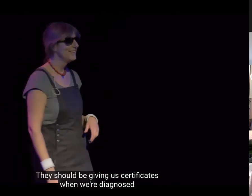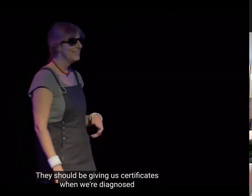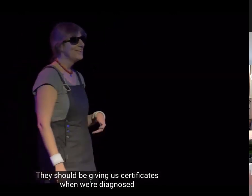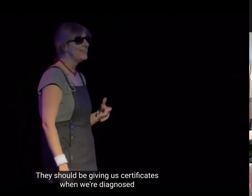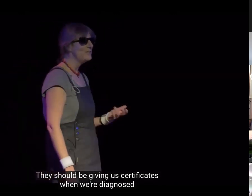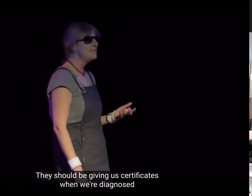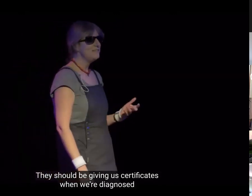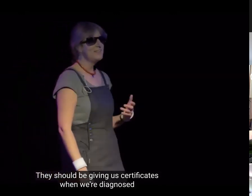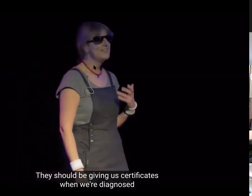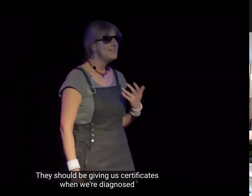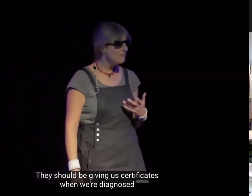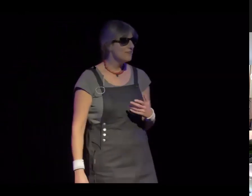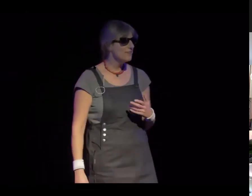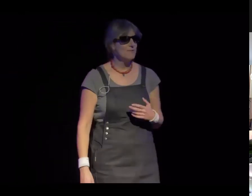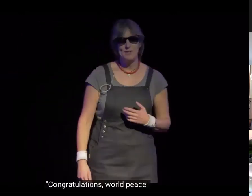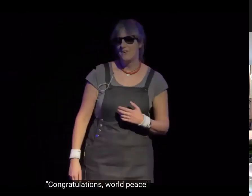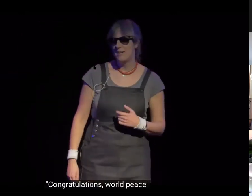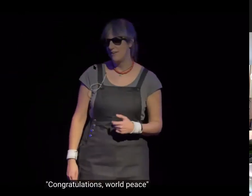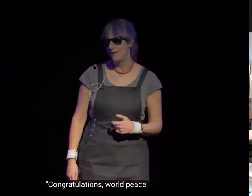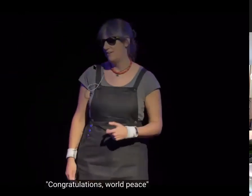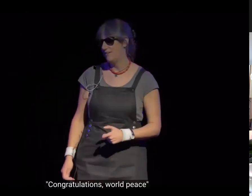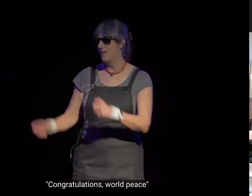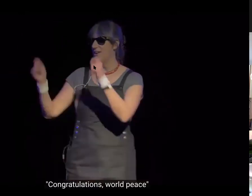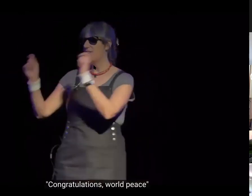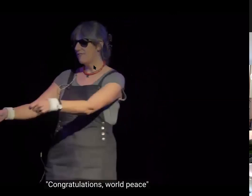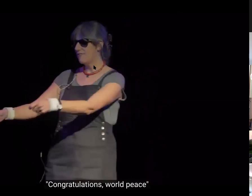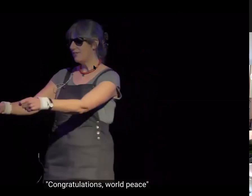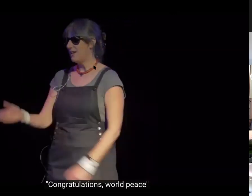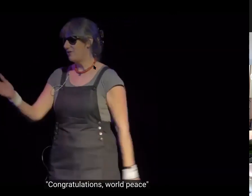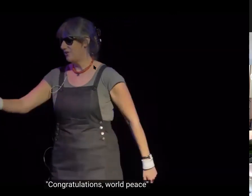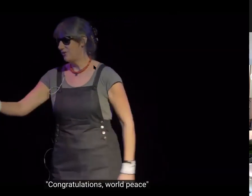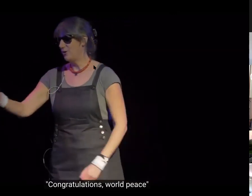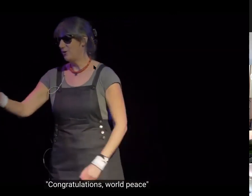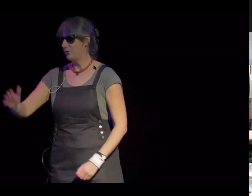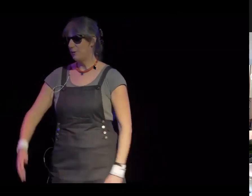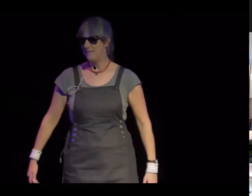They should be giving us certificates when we're diagnosed. Congratulations world peace.